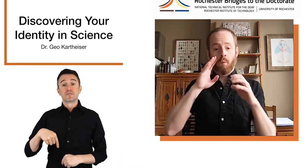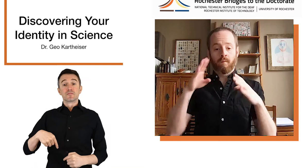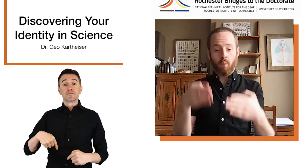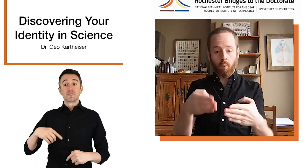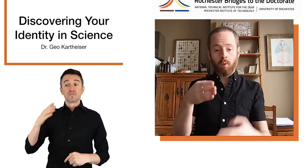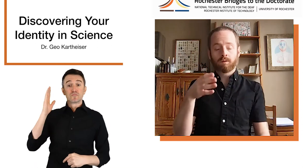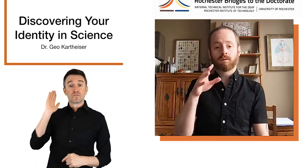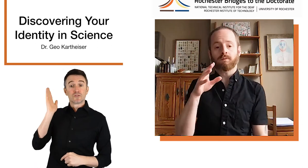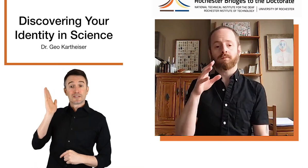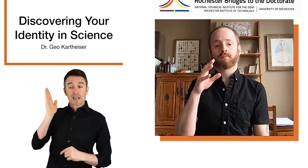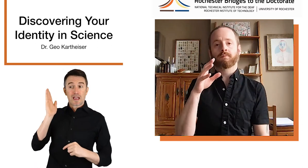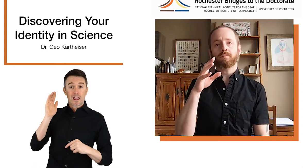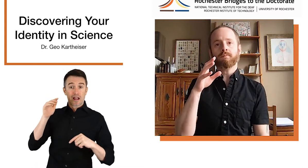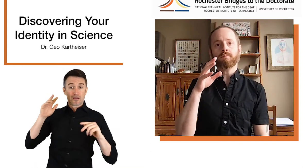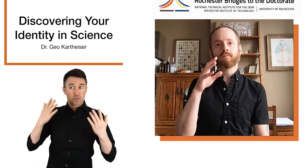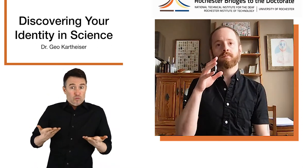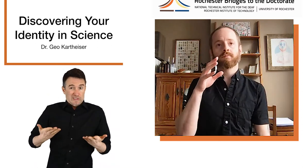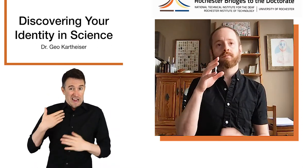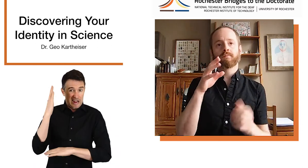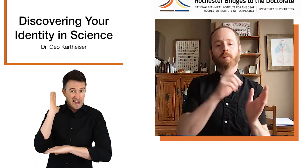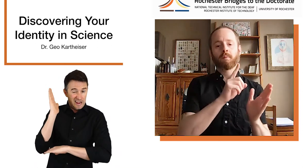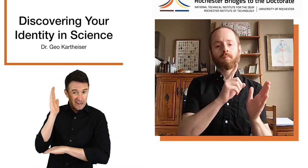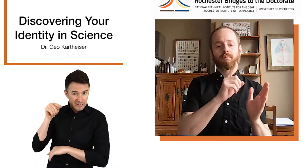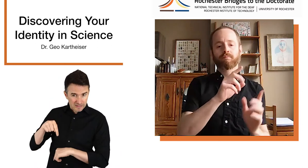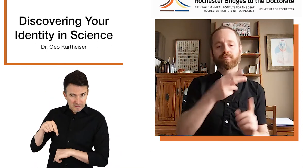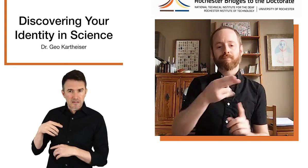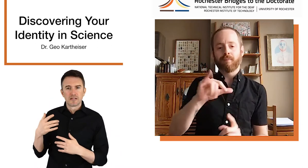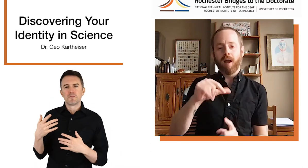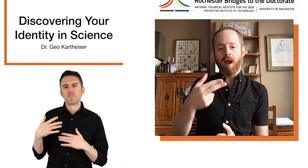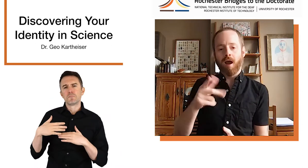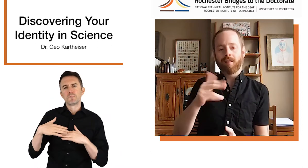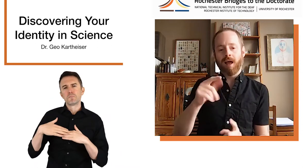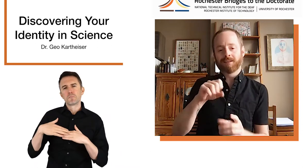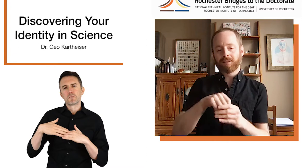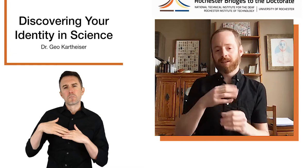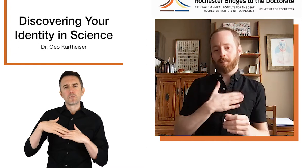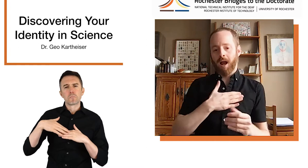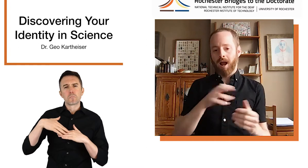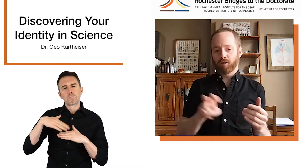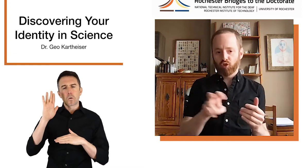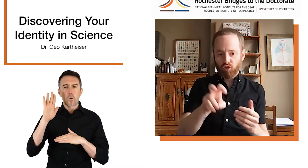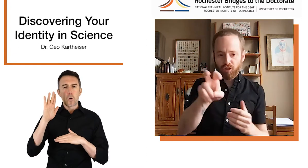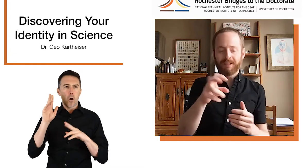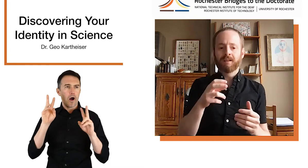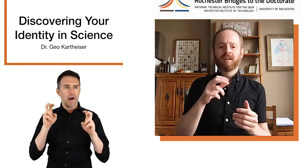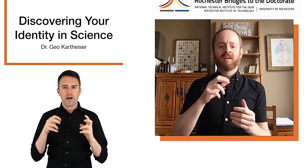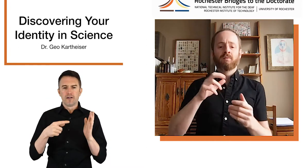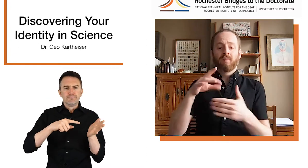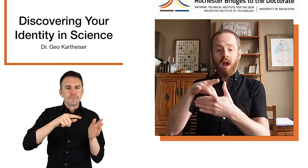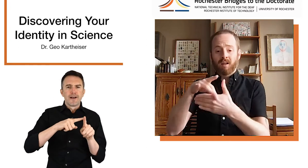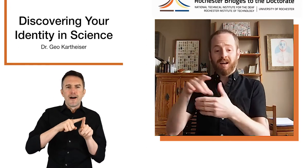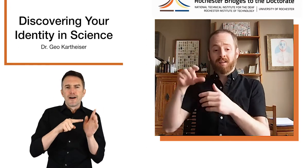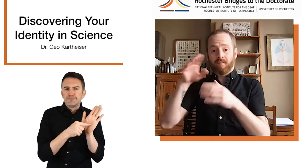My presentation will be more highlighting my journey itself, and I won't be focusing